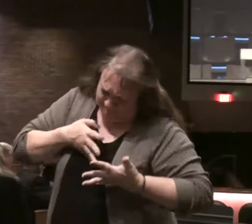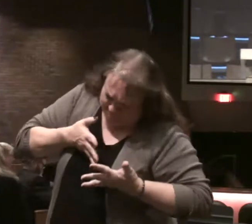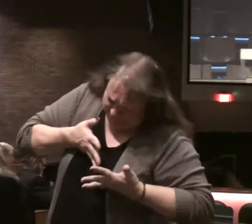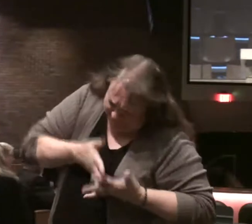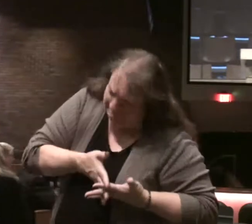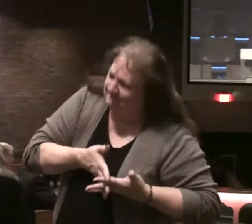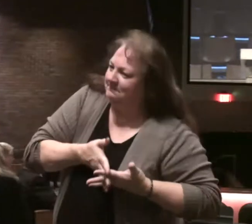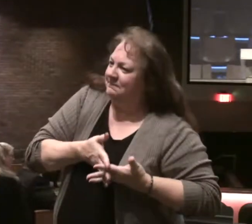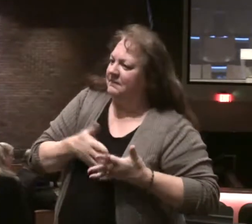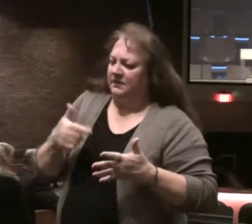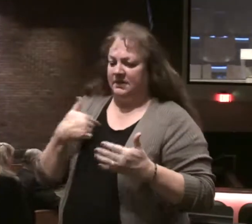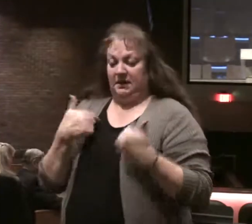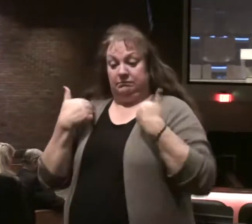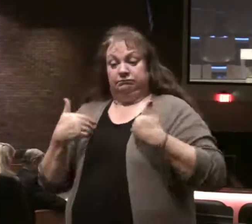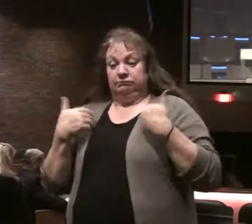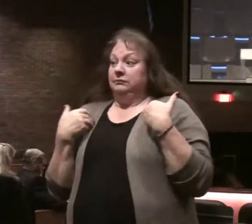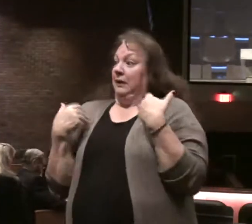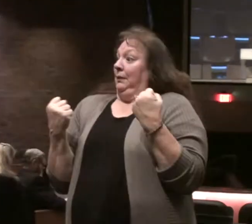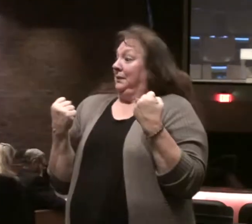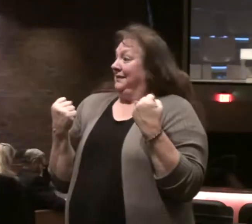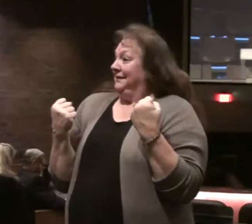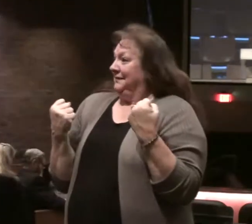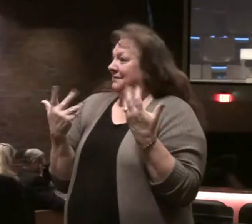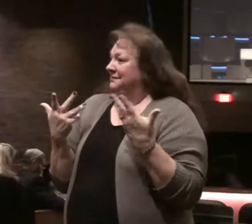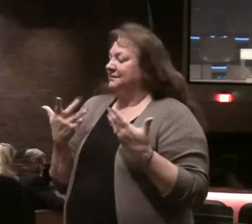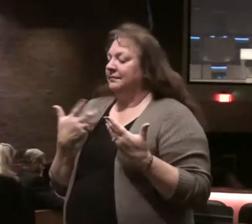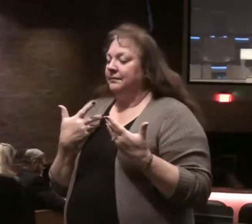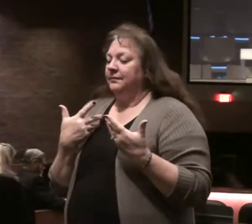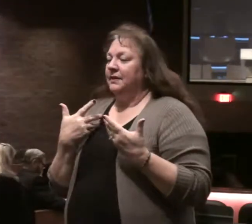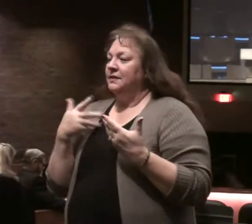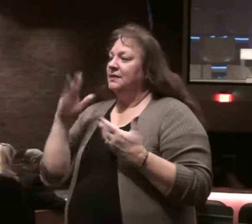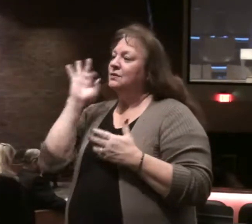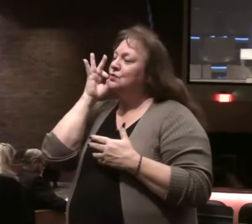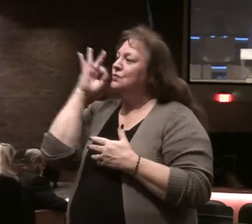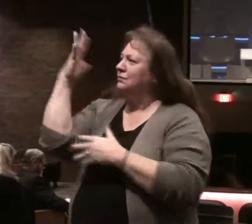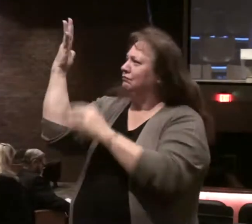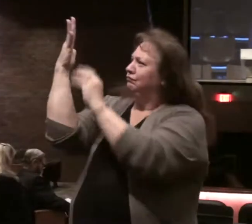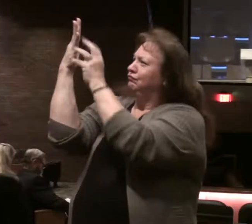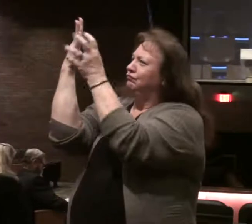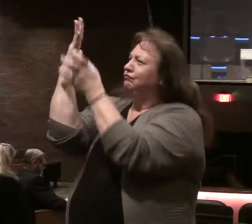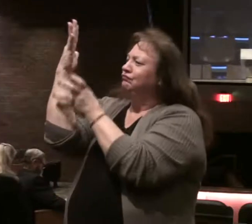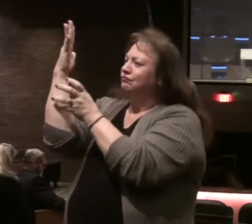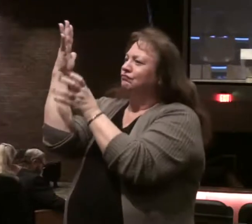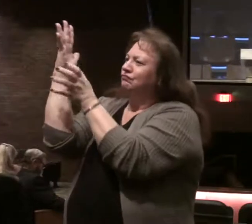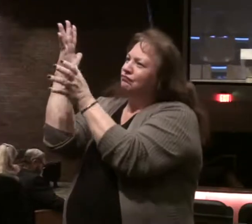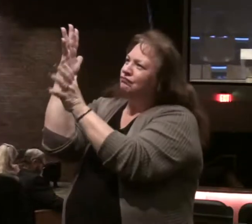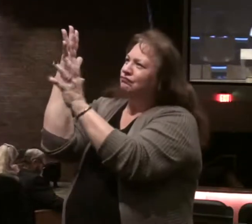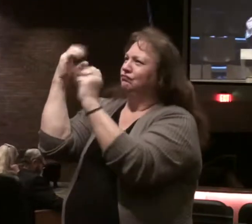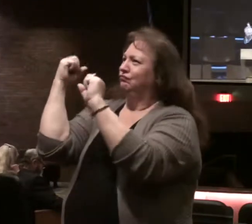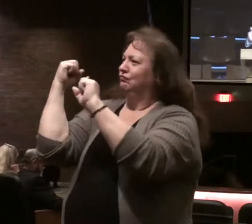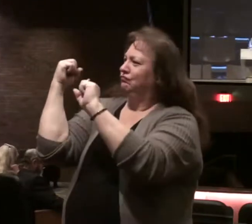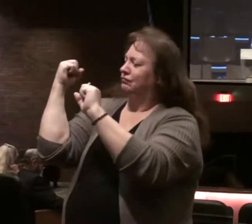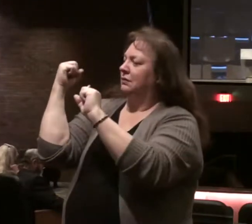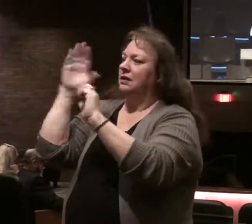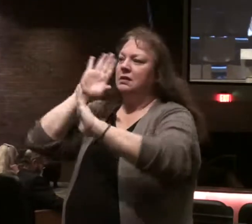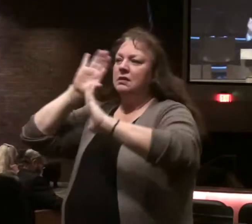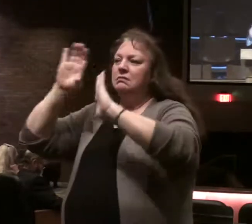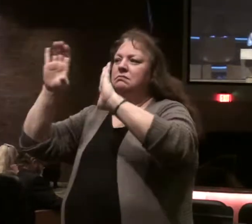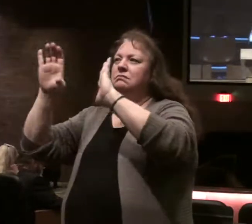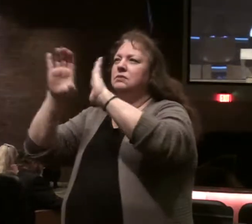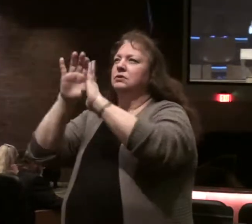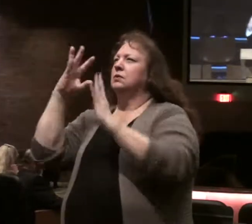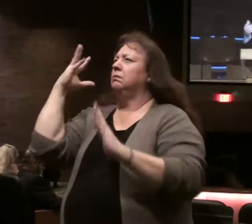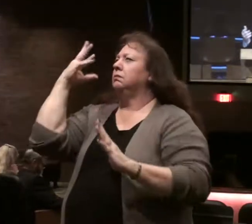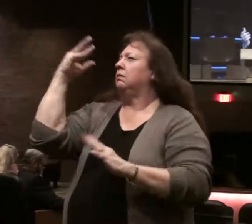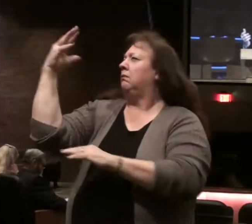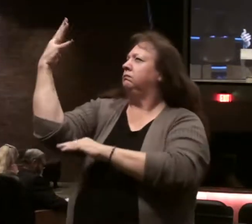So we can be healthy. It says in verse three, which bears its fruit in its season, its leaf does not with it. The picture is a prosperous,